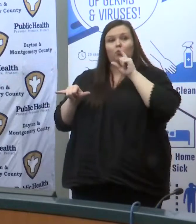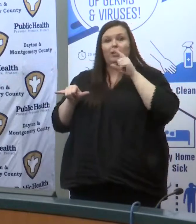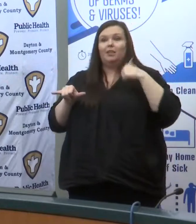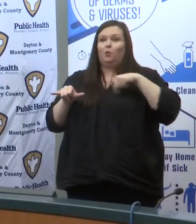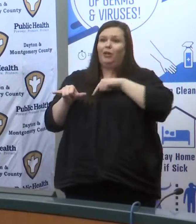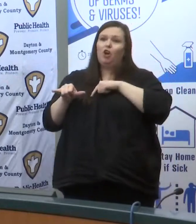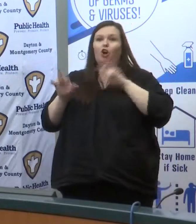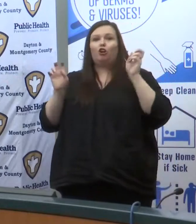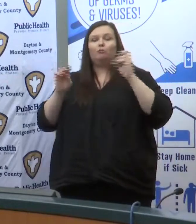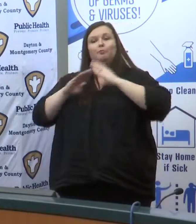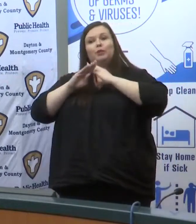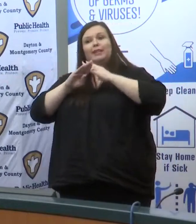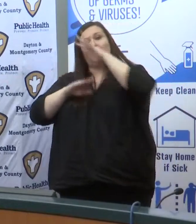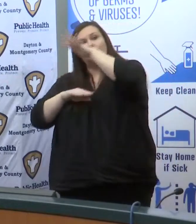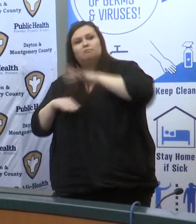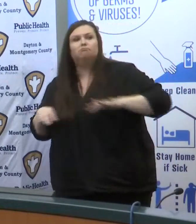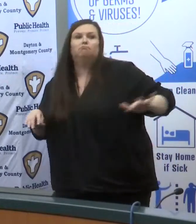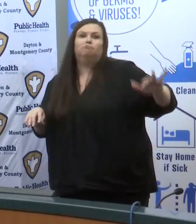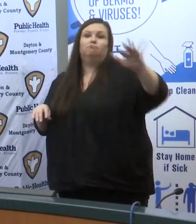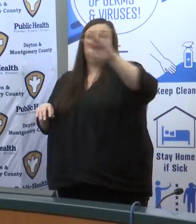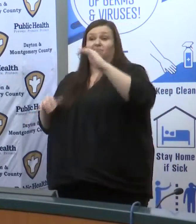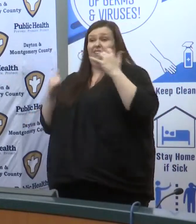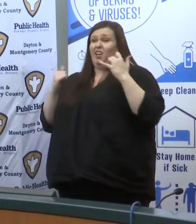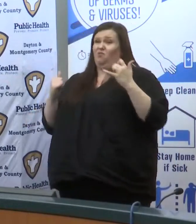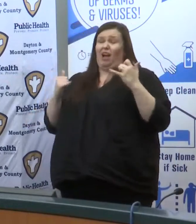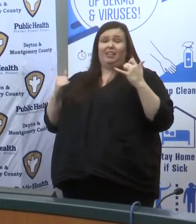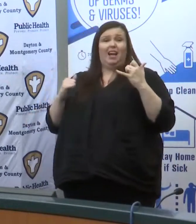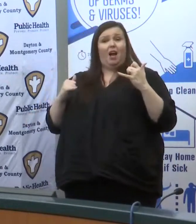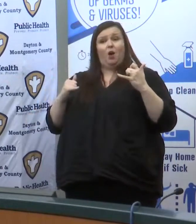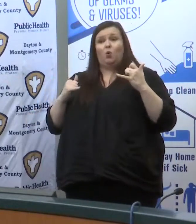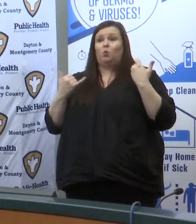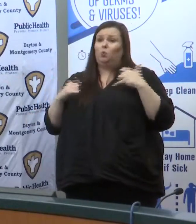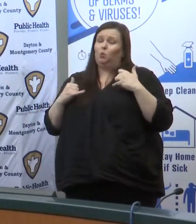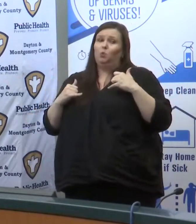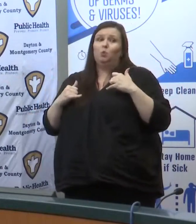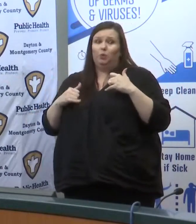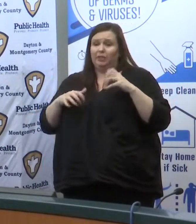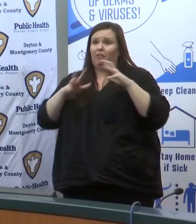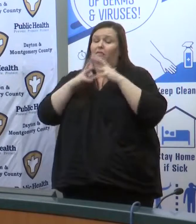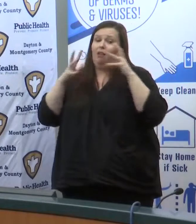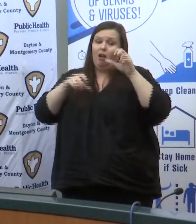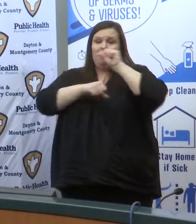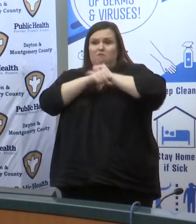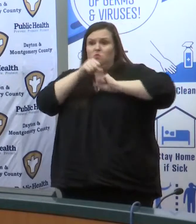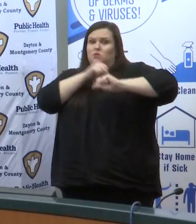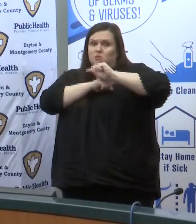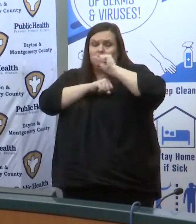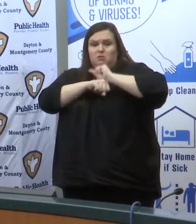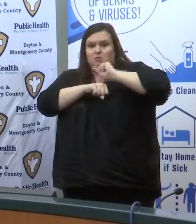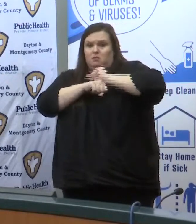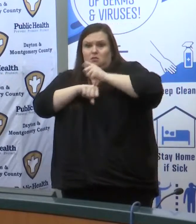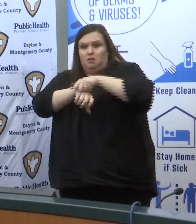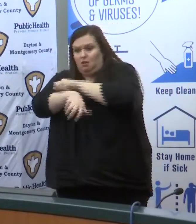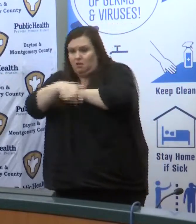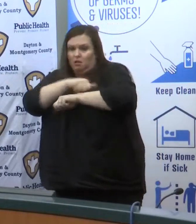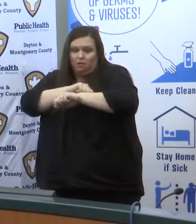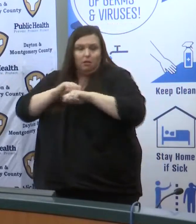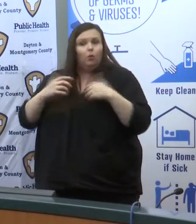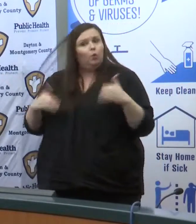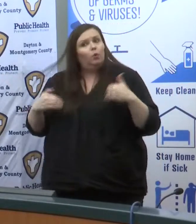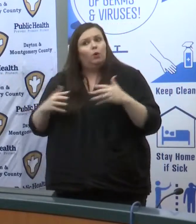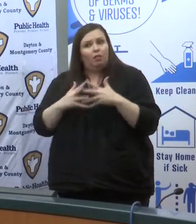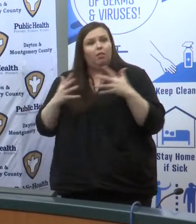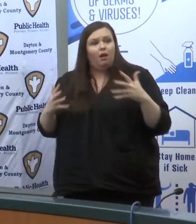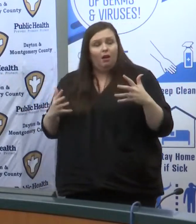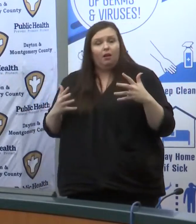protection and right now it is being stretched thin but we are encouraged by the work that is